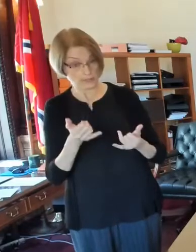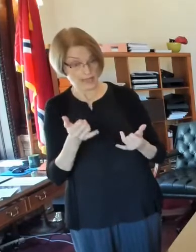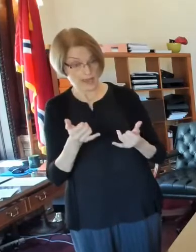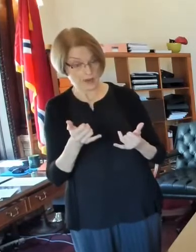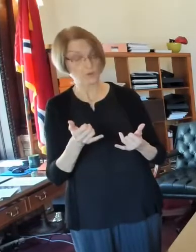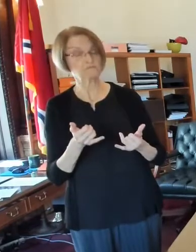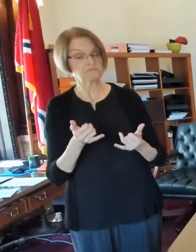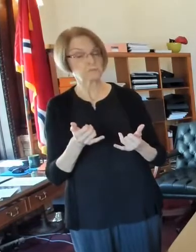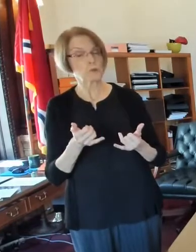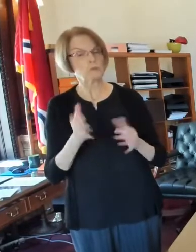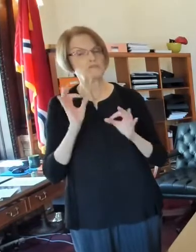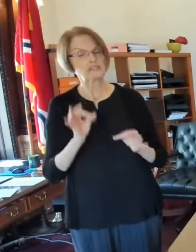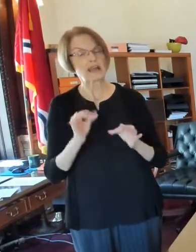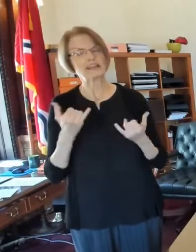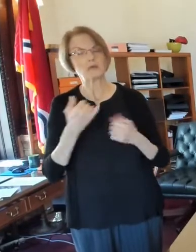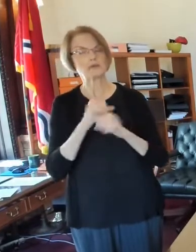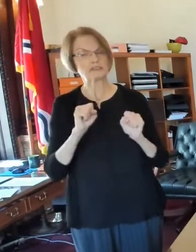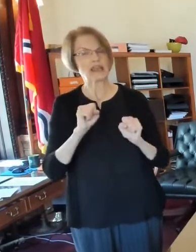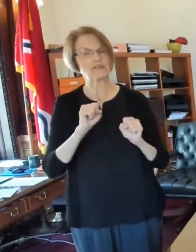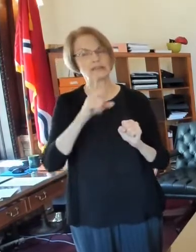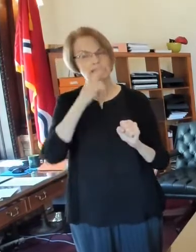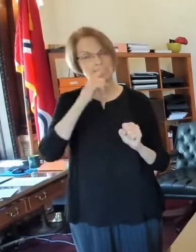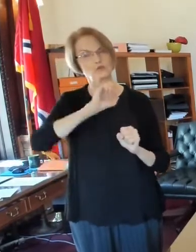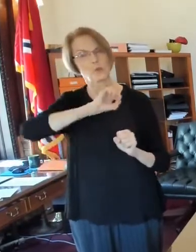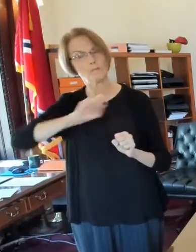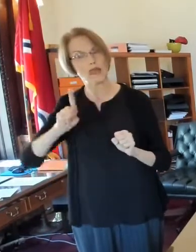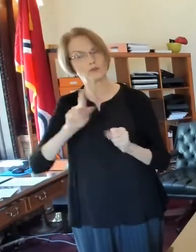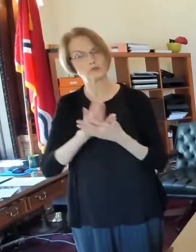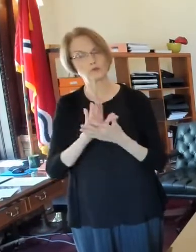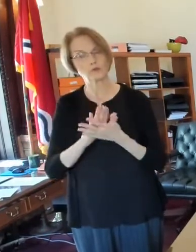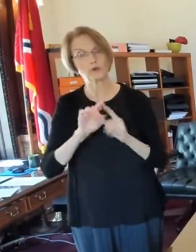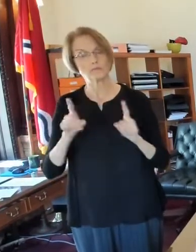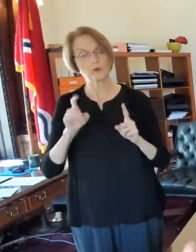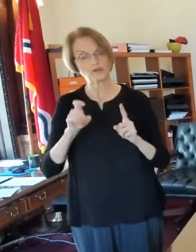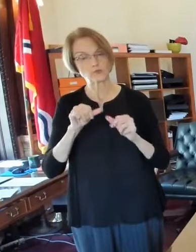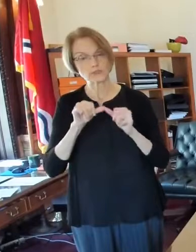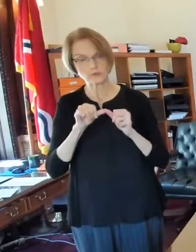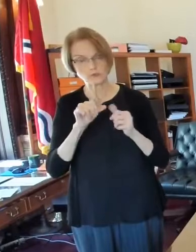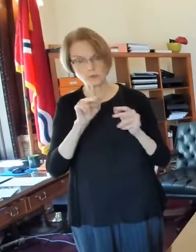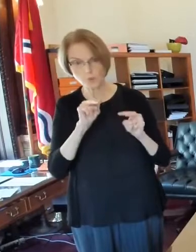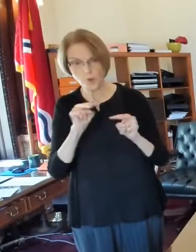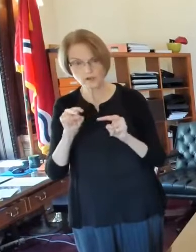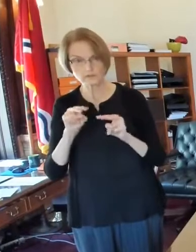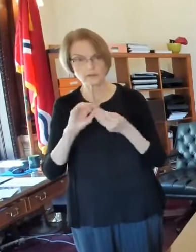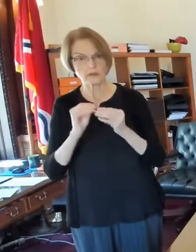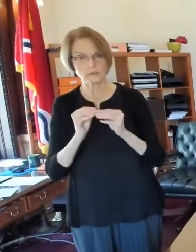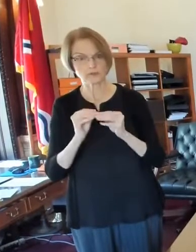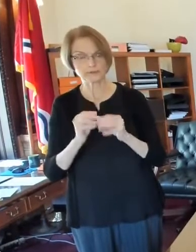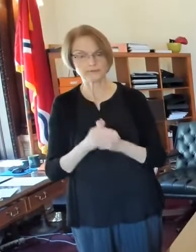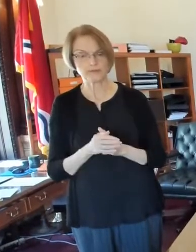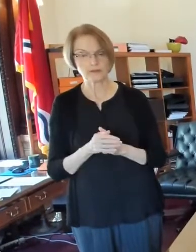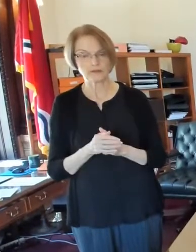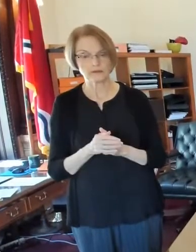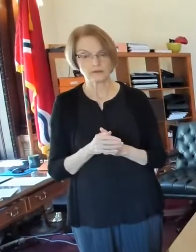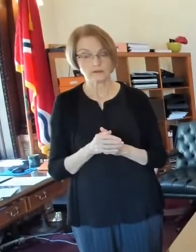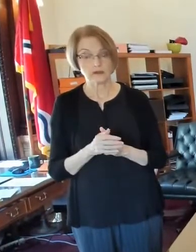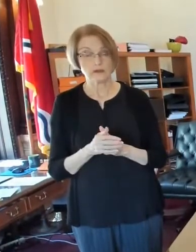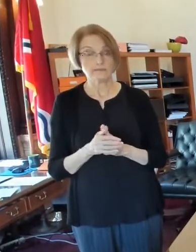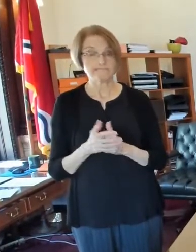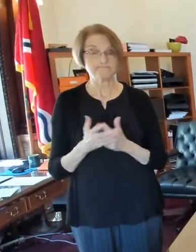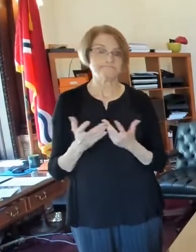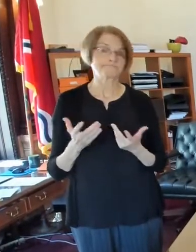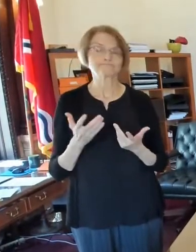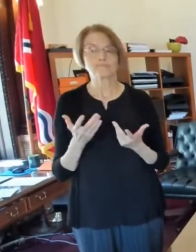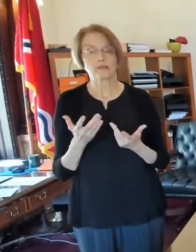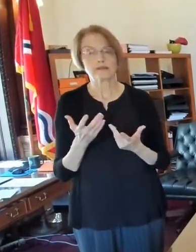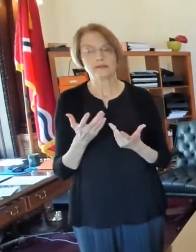decision, safe for kids to go back to school. But we just have to continue to watch these numbers. What we want to do, um, and